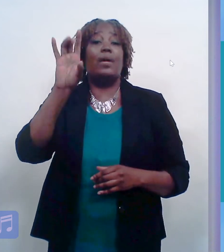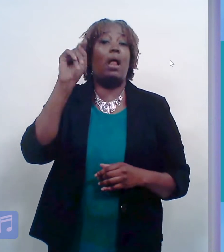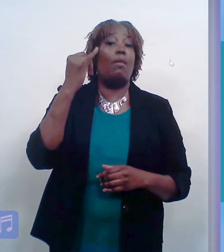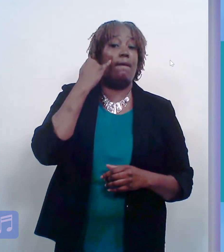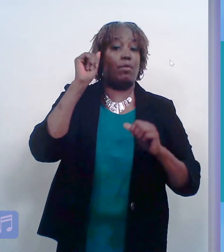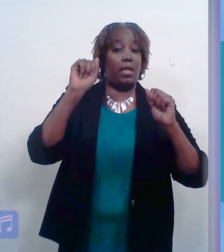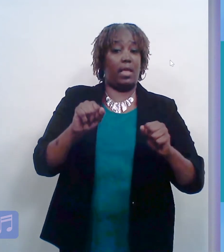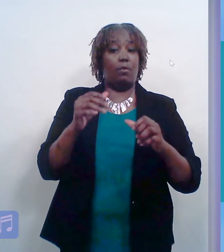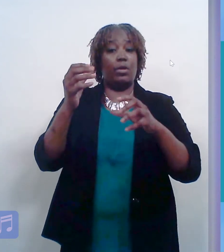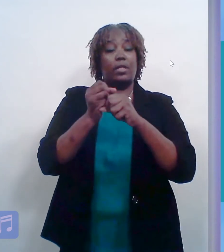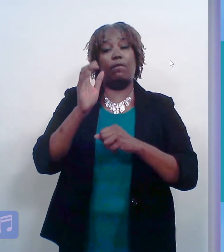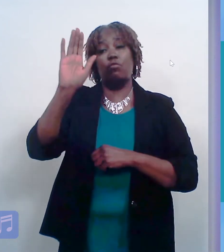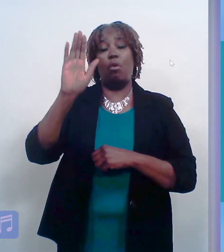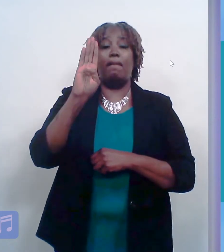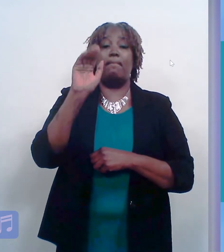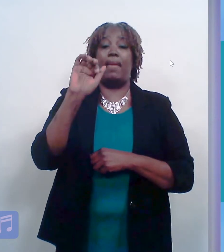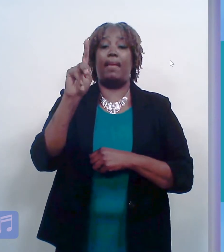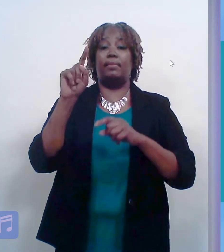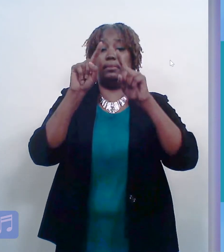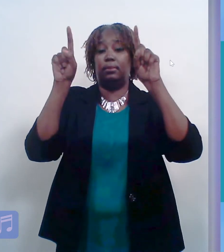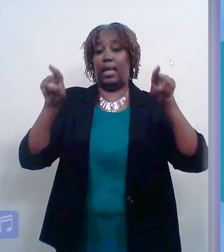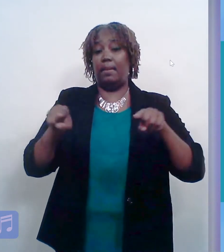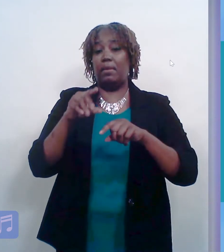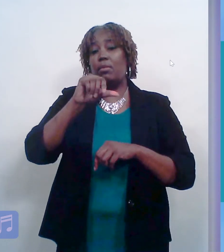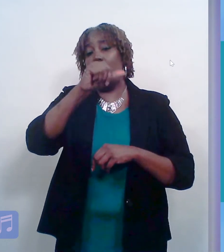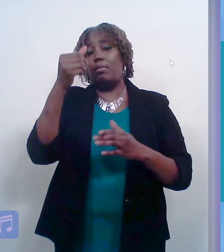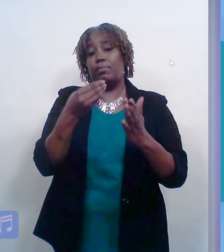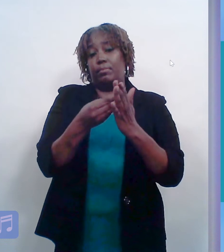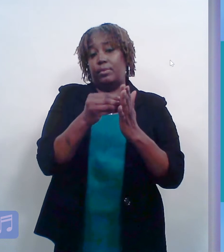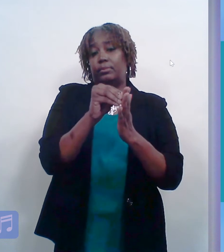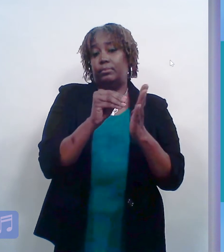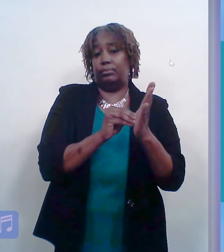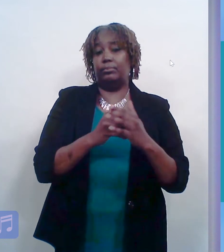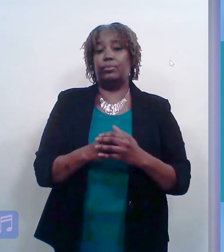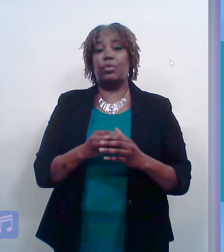So see if you can receive your bank statements and related documents by email.